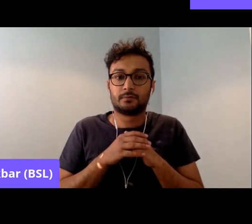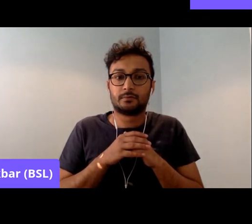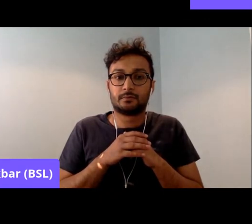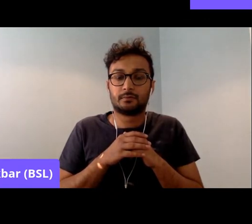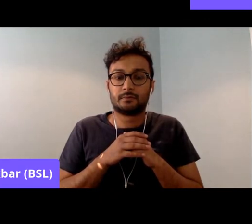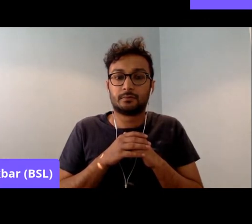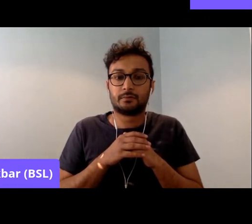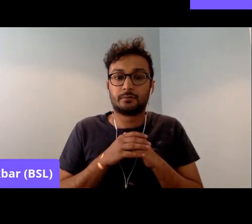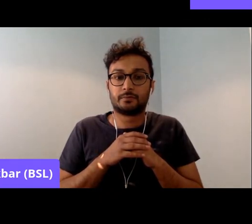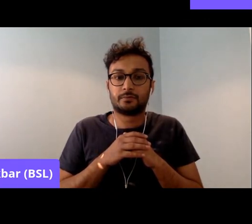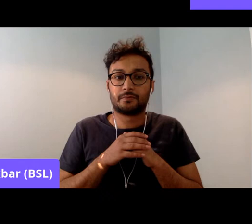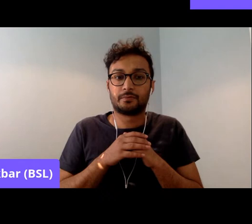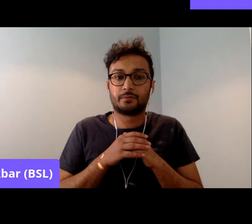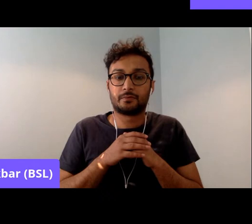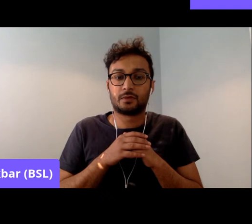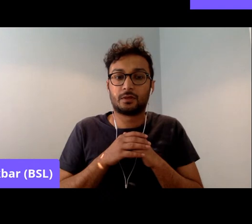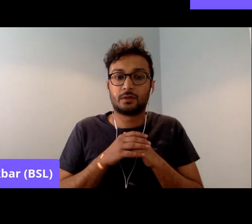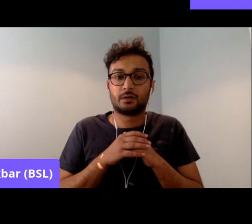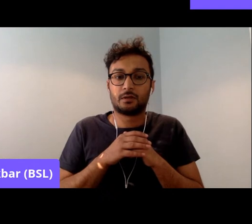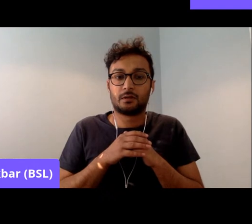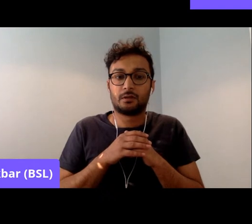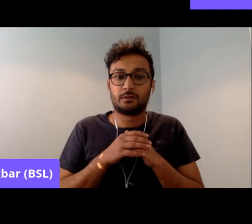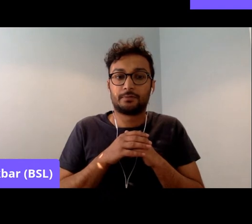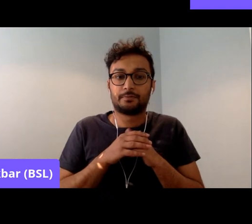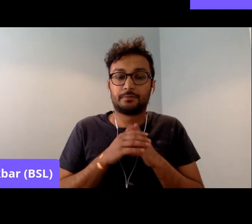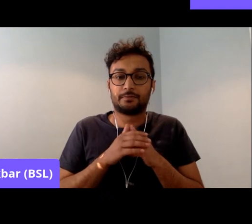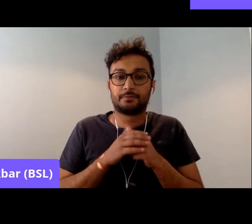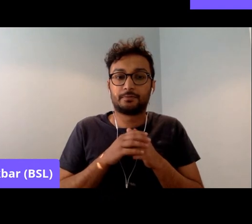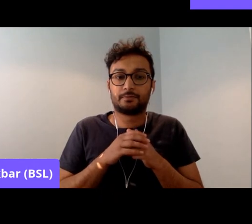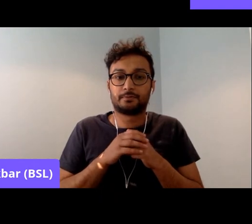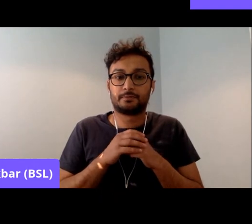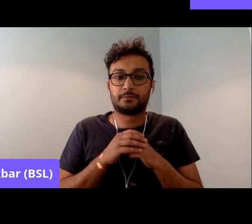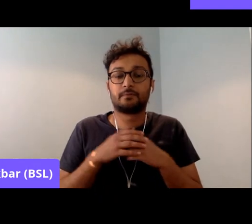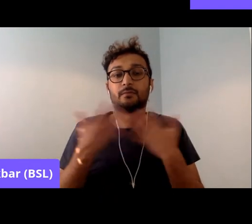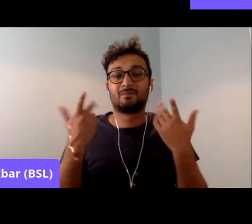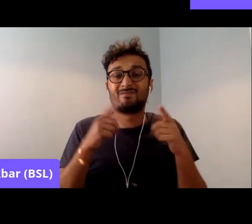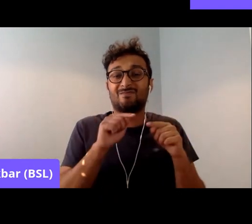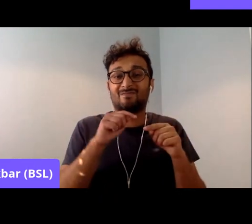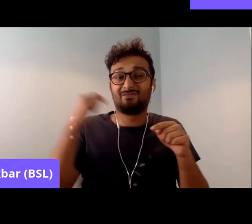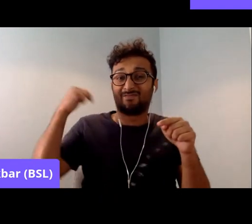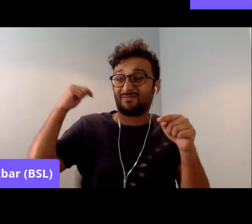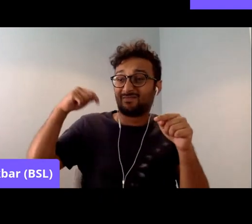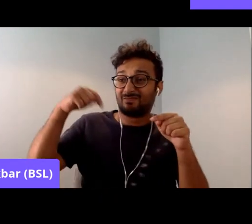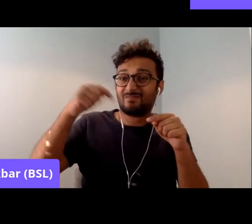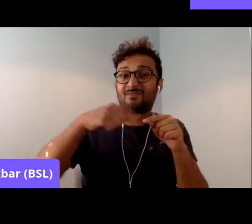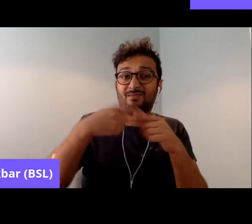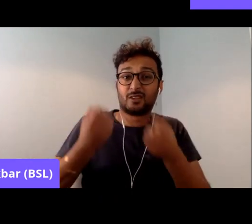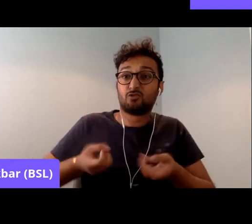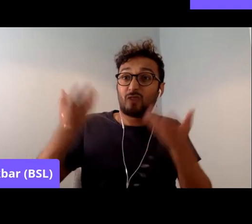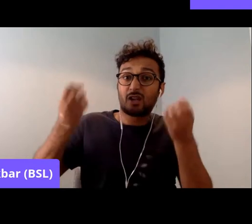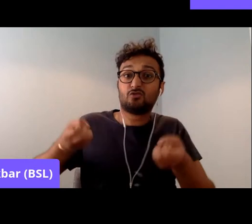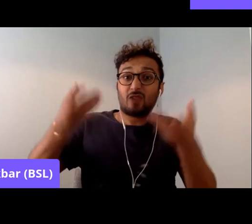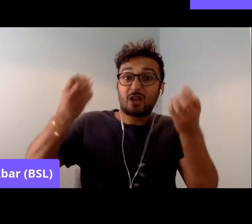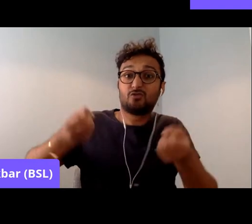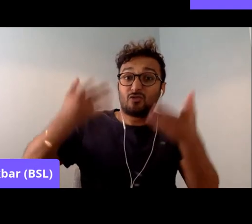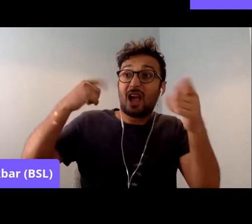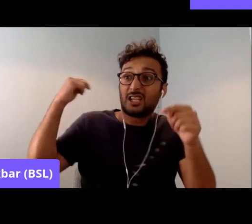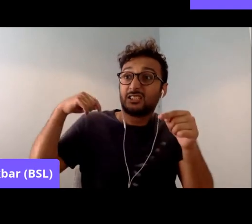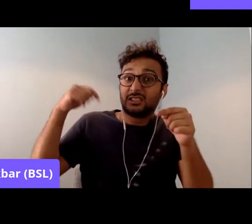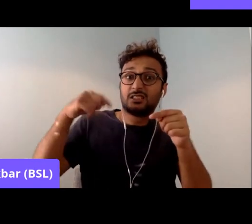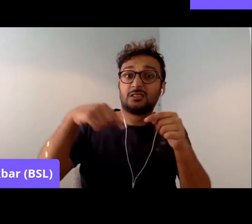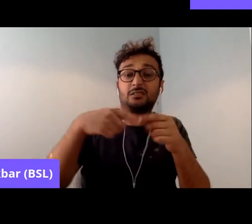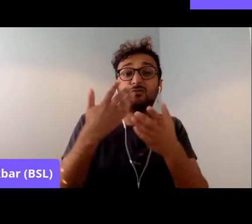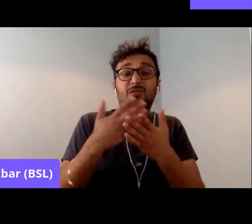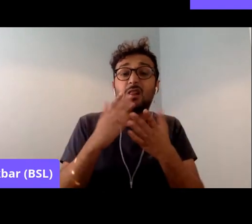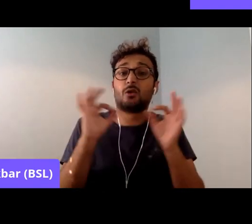Okay. Okay, right. So, all of these strikes did not lead to that much interest. In every